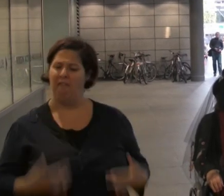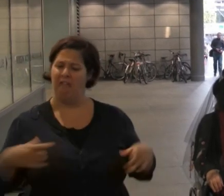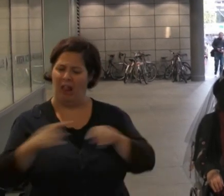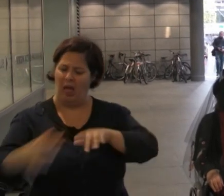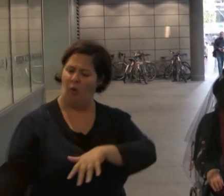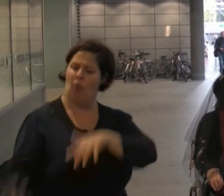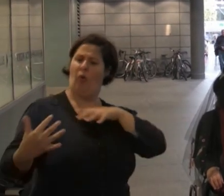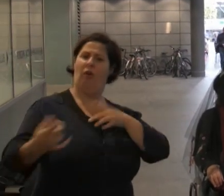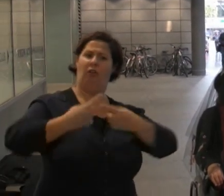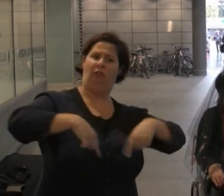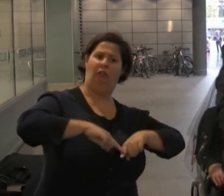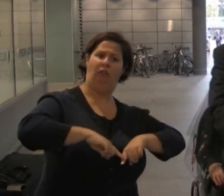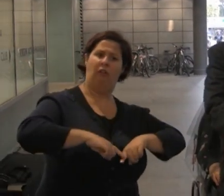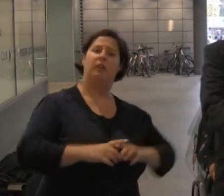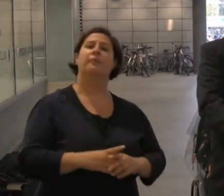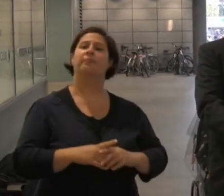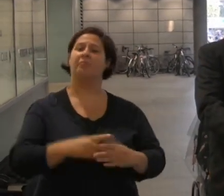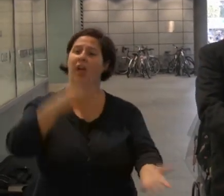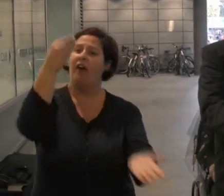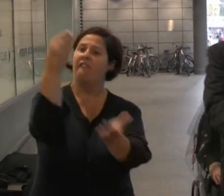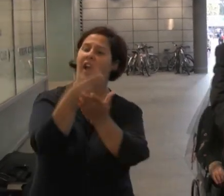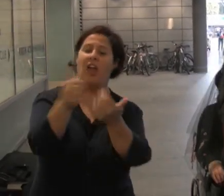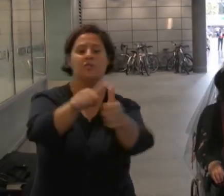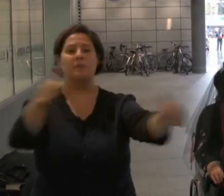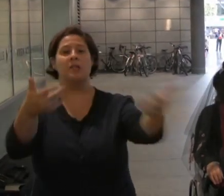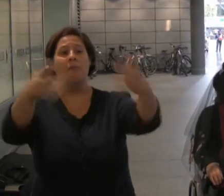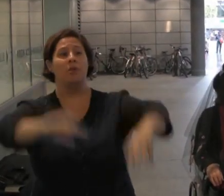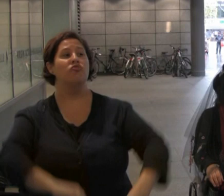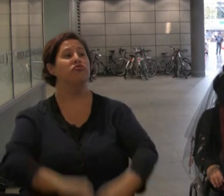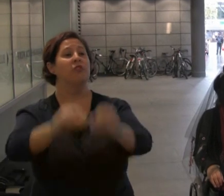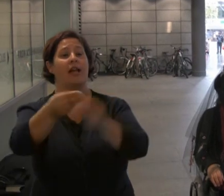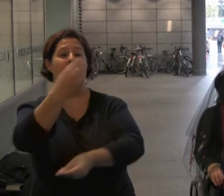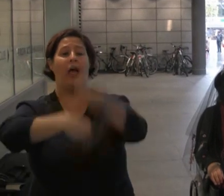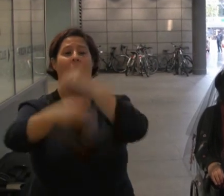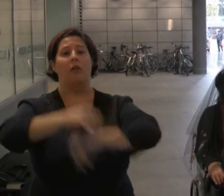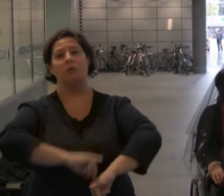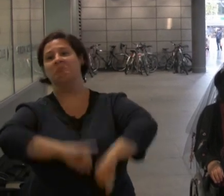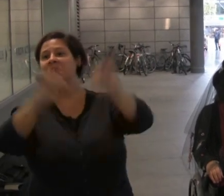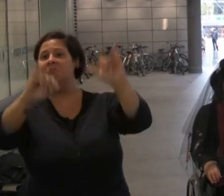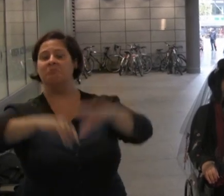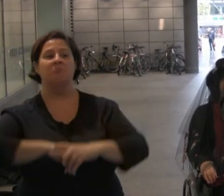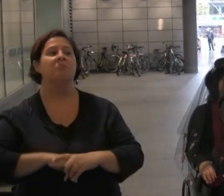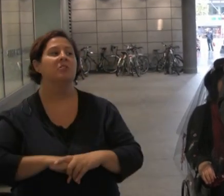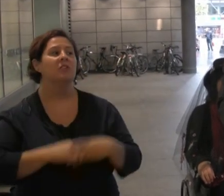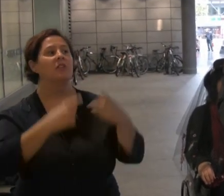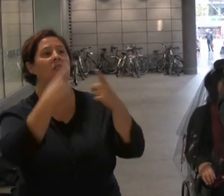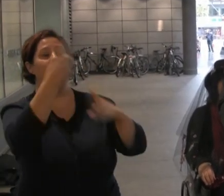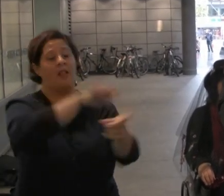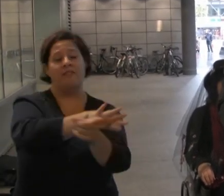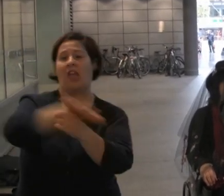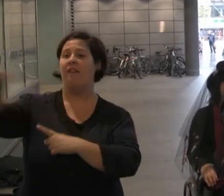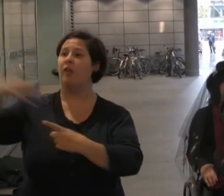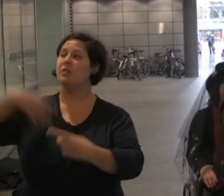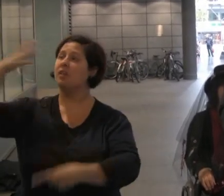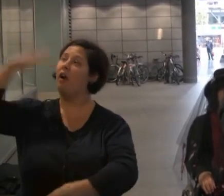declared upon us. The financial industry who have created this economic crisis and who have huge influence